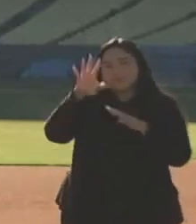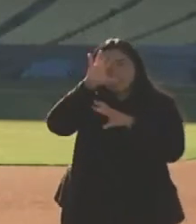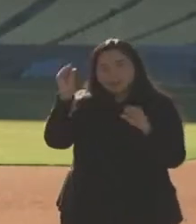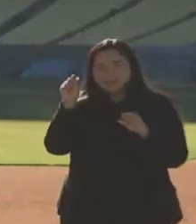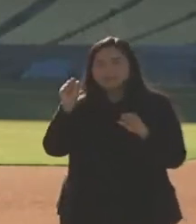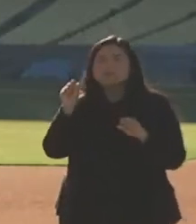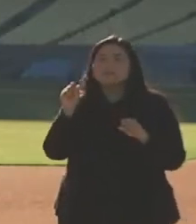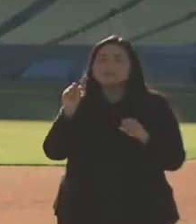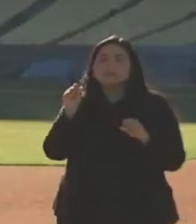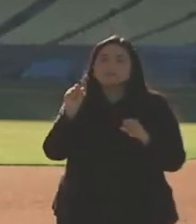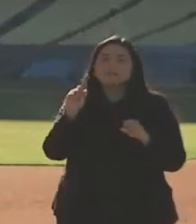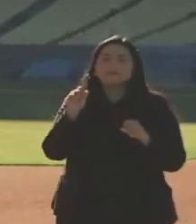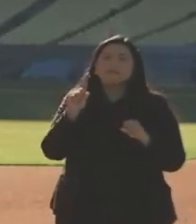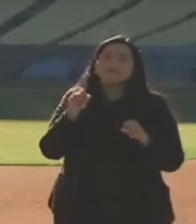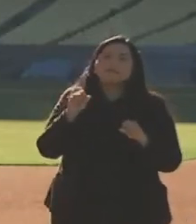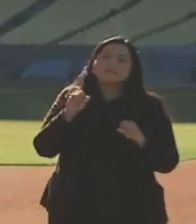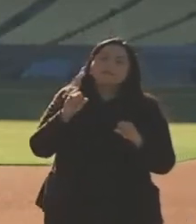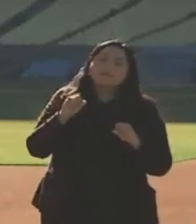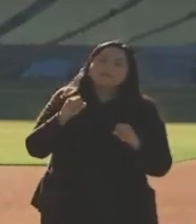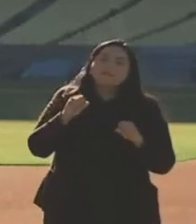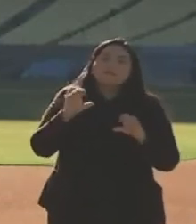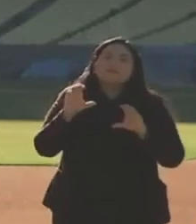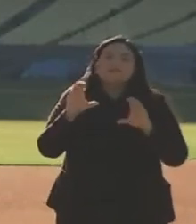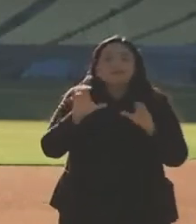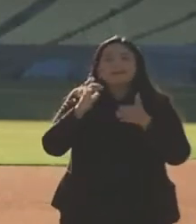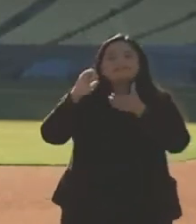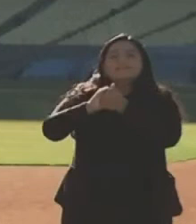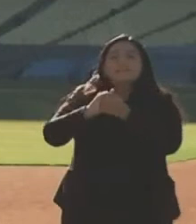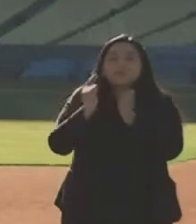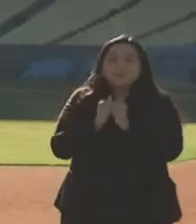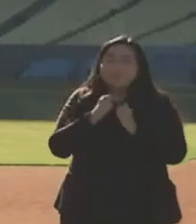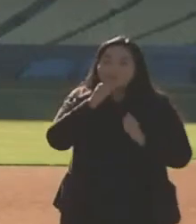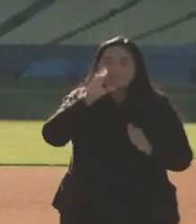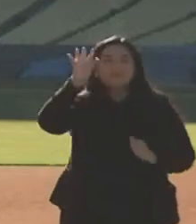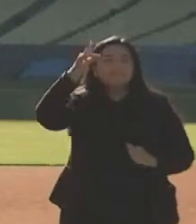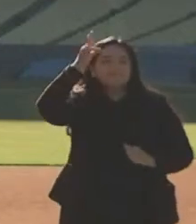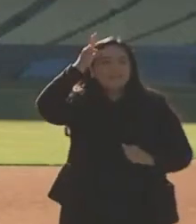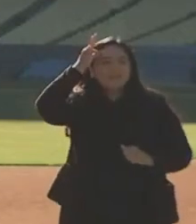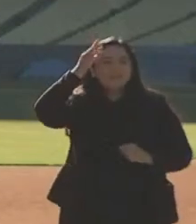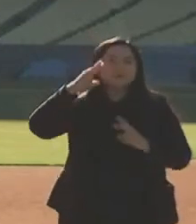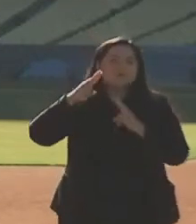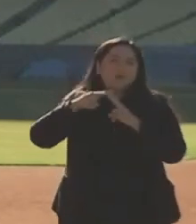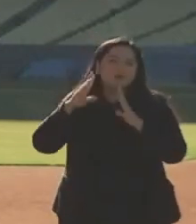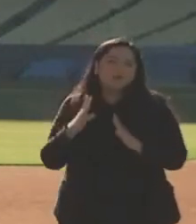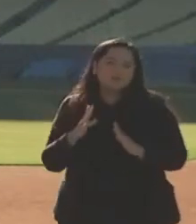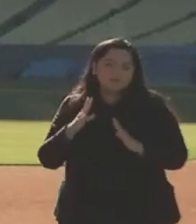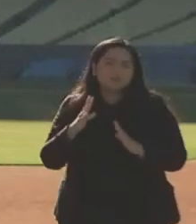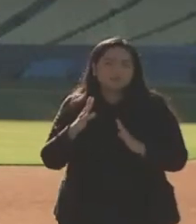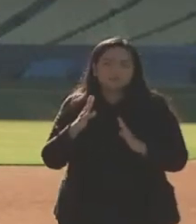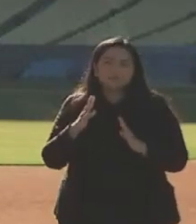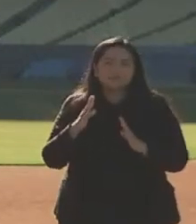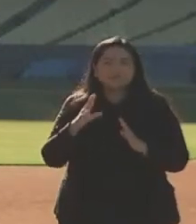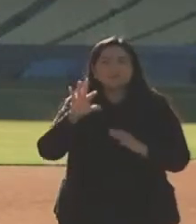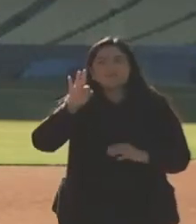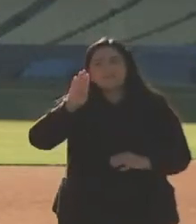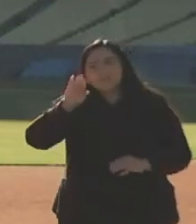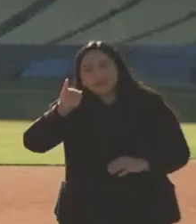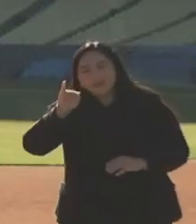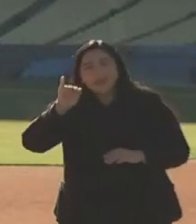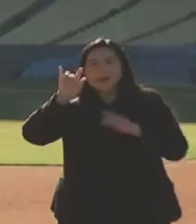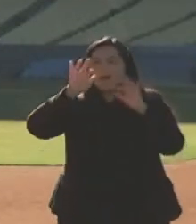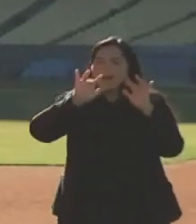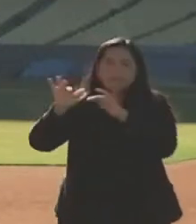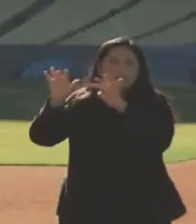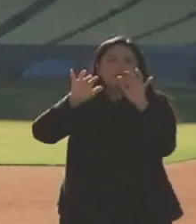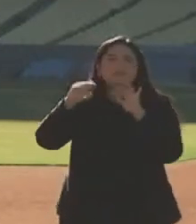President, that is, it was done though in coordination with our federal partners at all levels, from the FBI on down. We have a